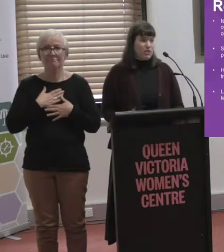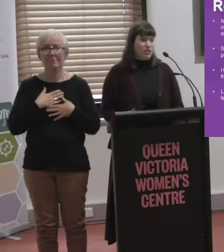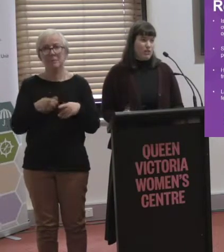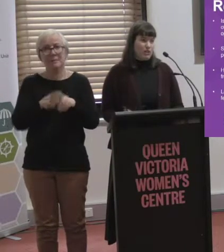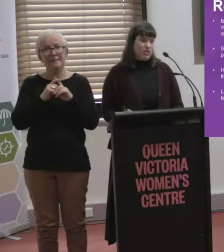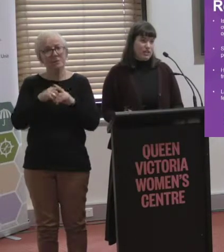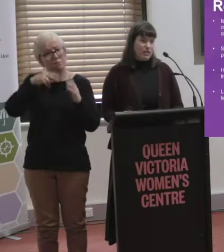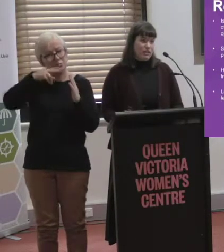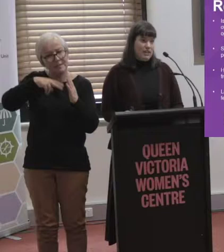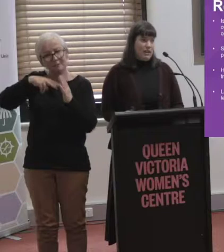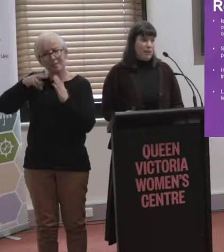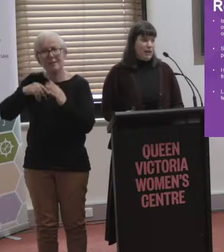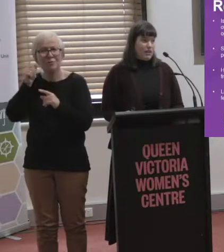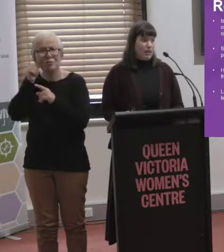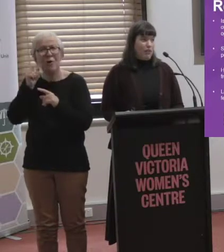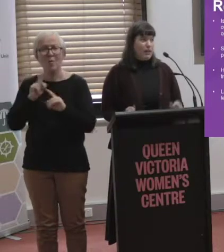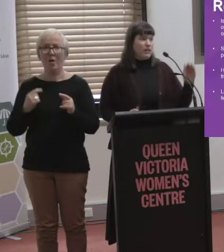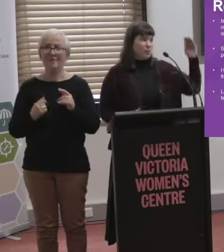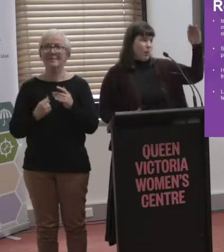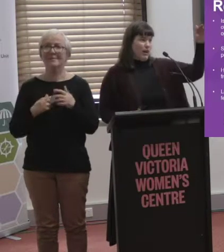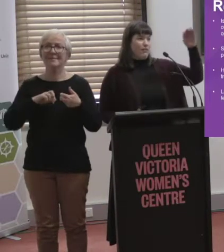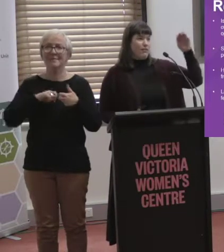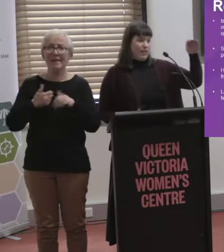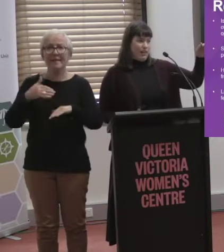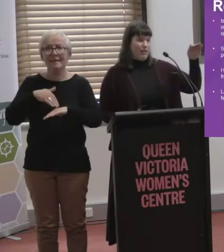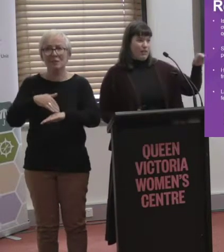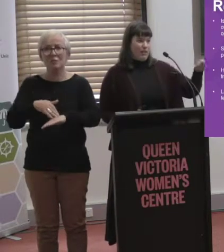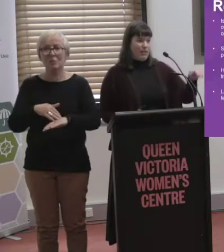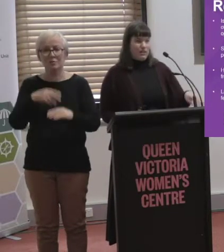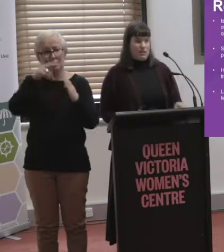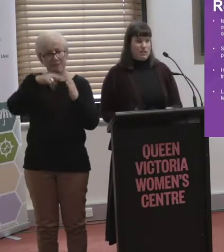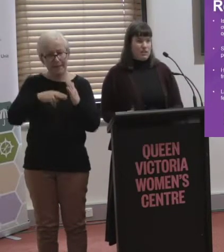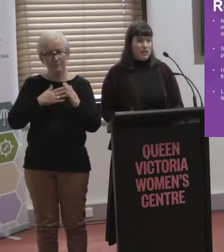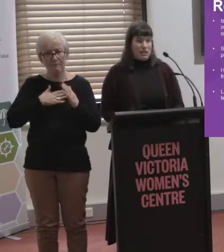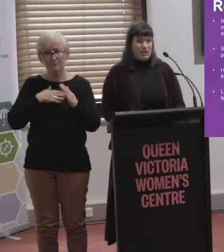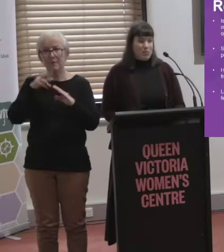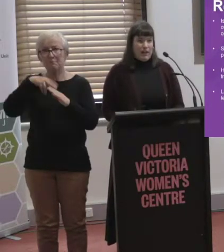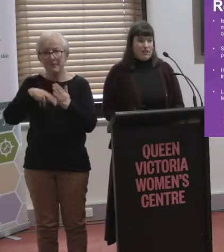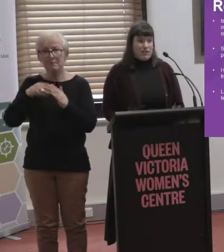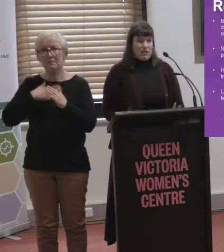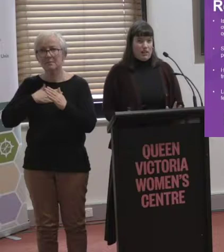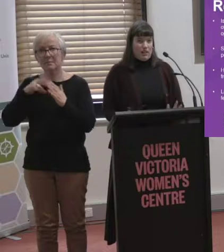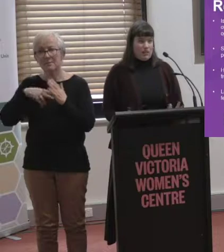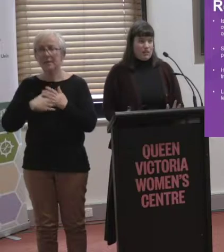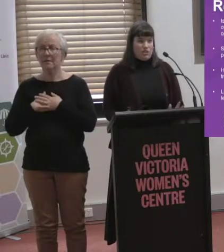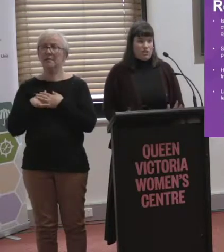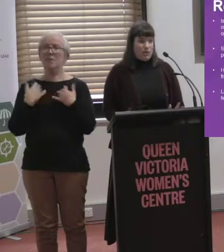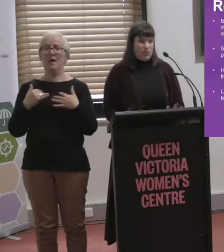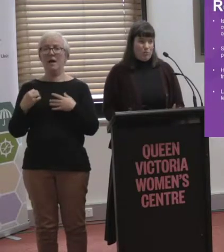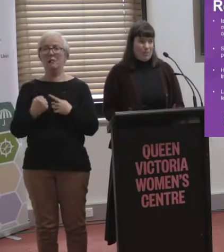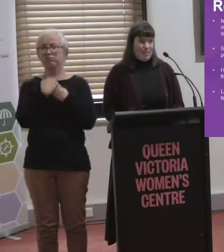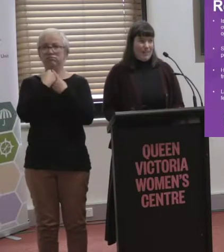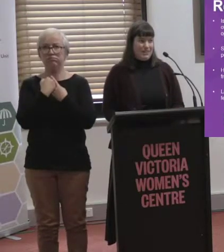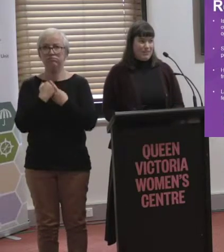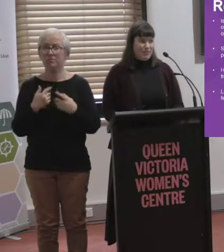because you know what the issues are, but actually reading them one after the other after the other, it's just the impact is so